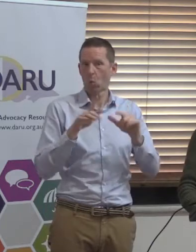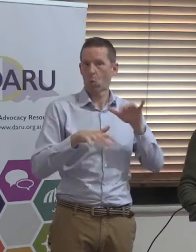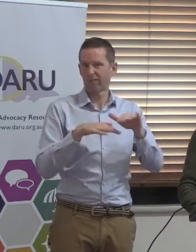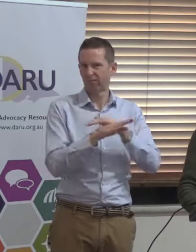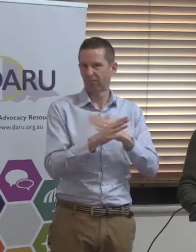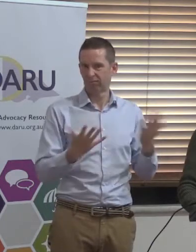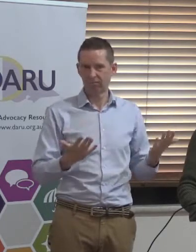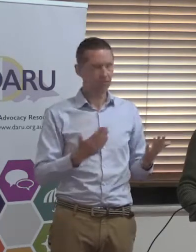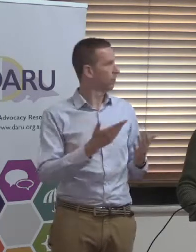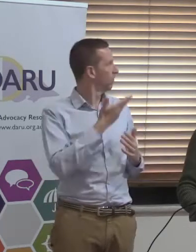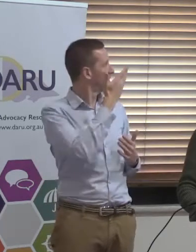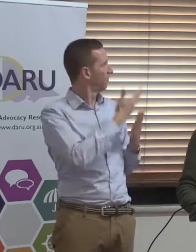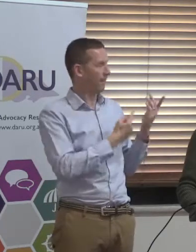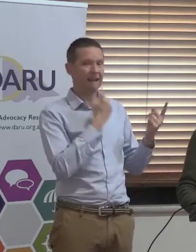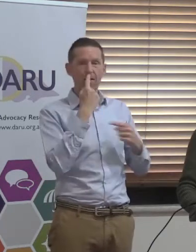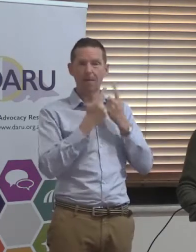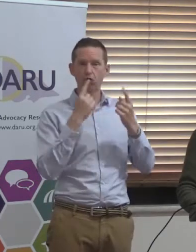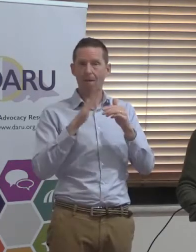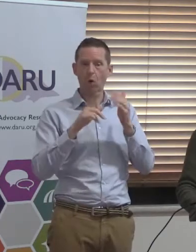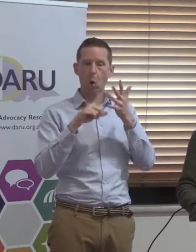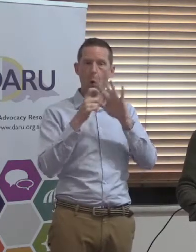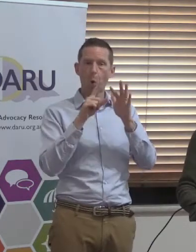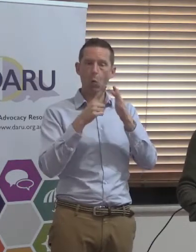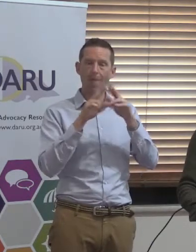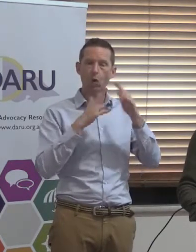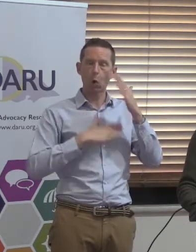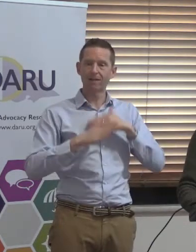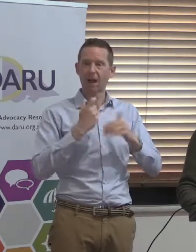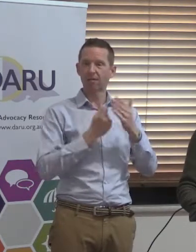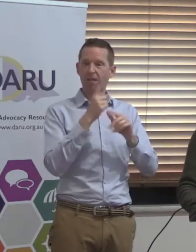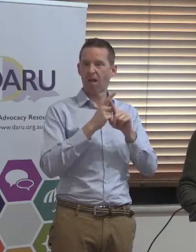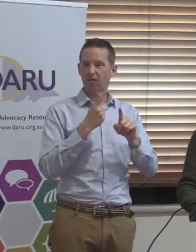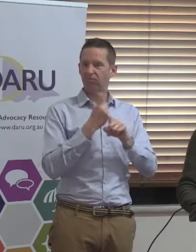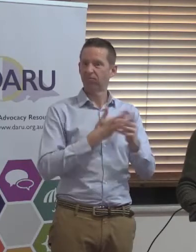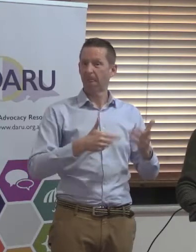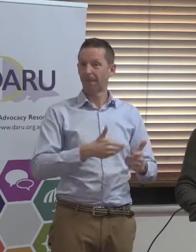all the detail you need to know about the code of conduct as it was discussed this morning.